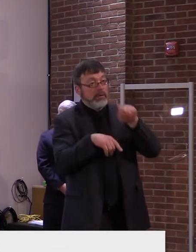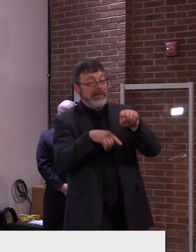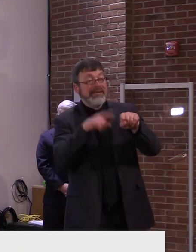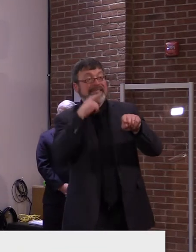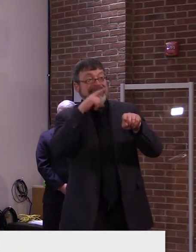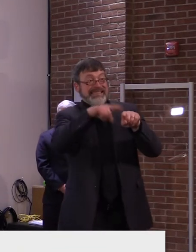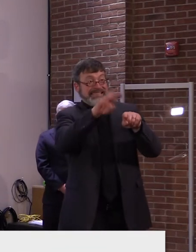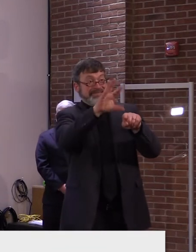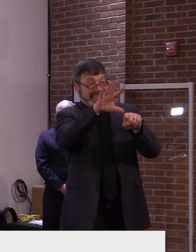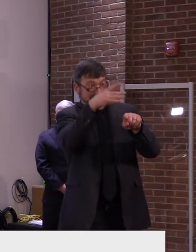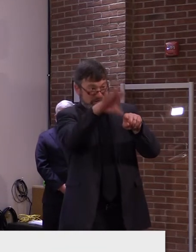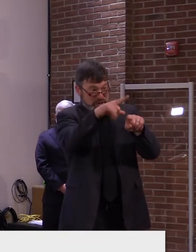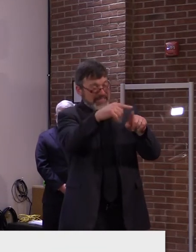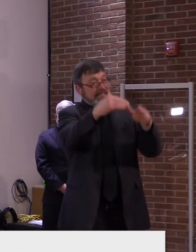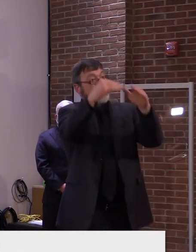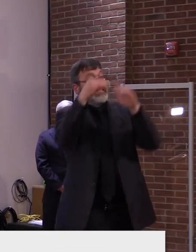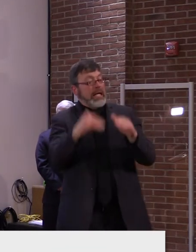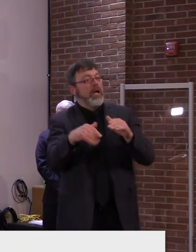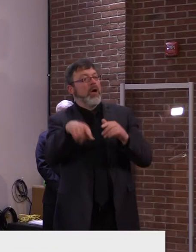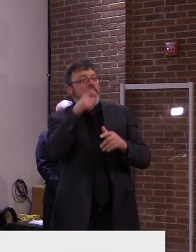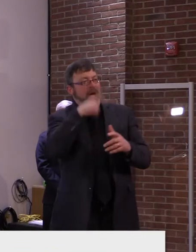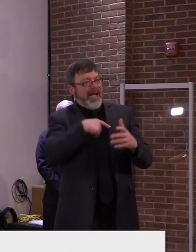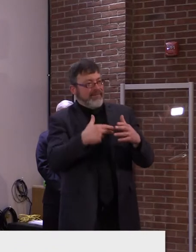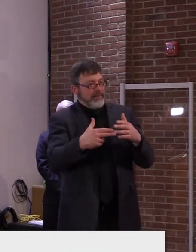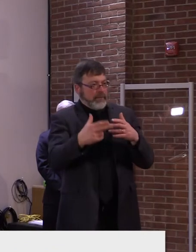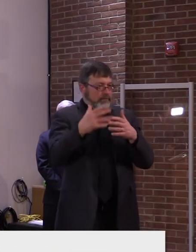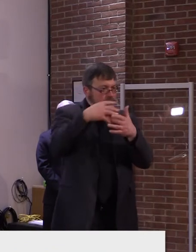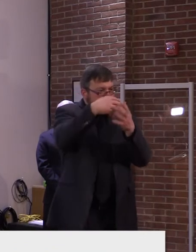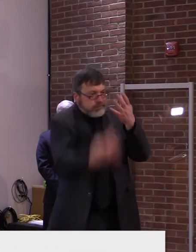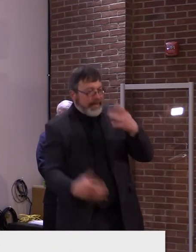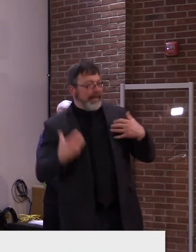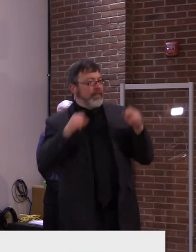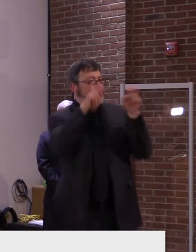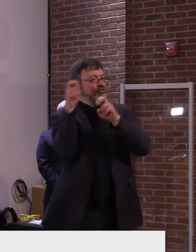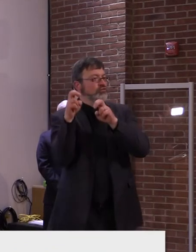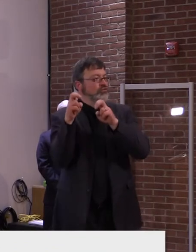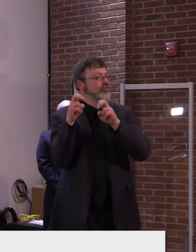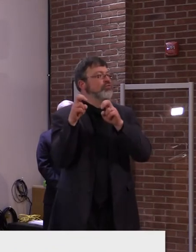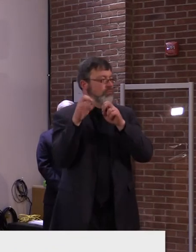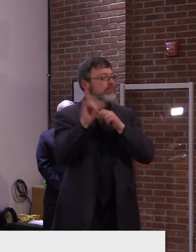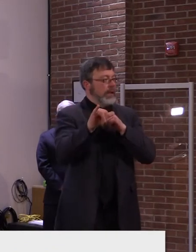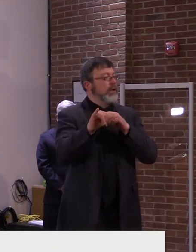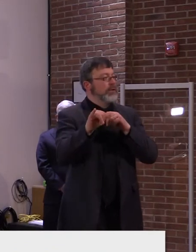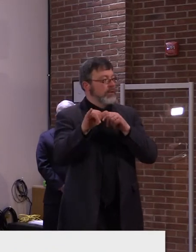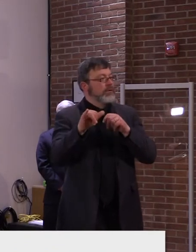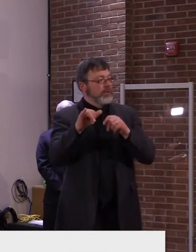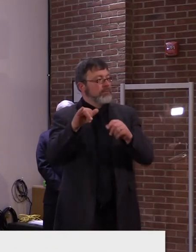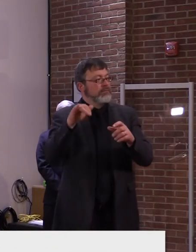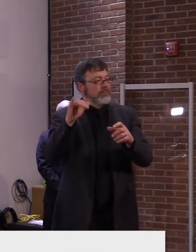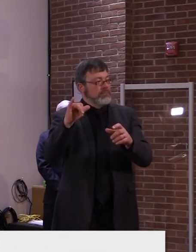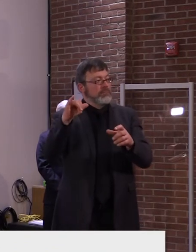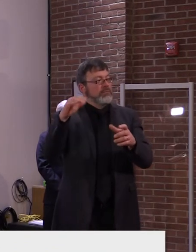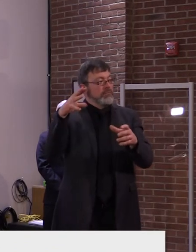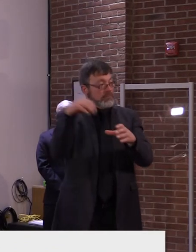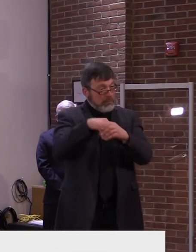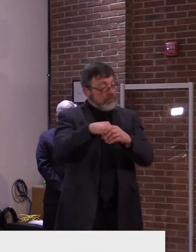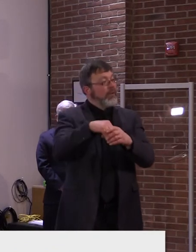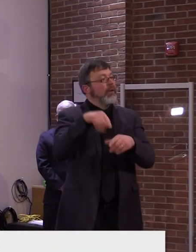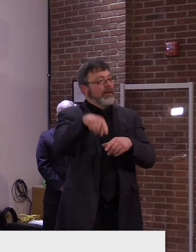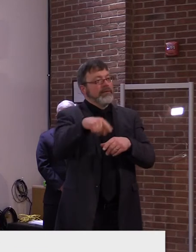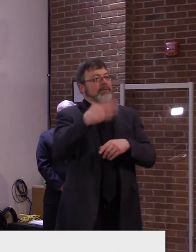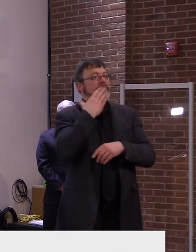For my final comments, I want to end on a note unrelated to COVID, but in the news. Several winter storms